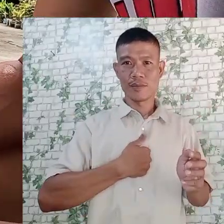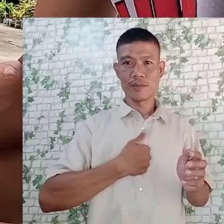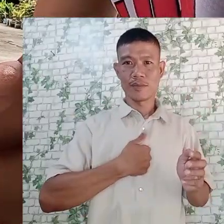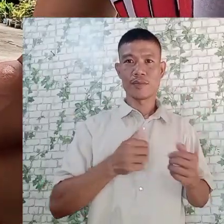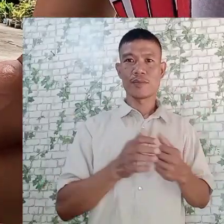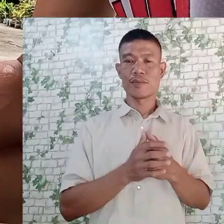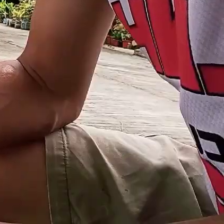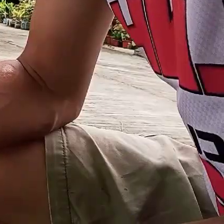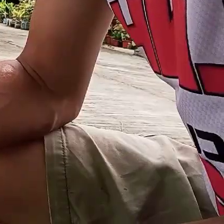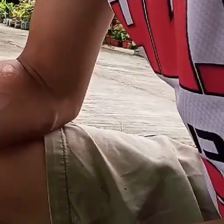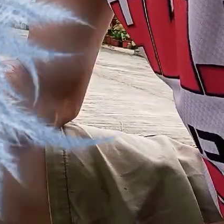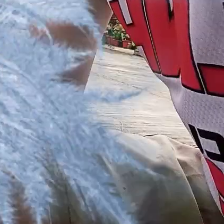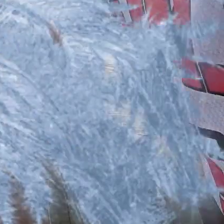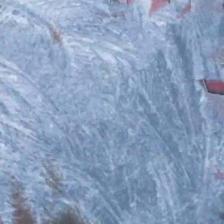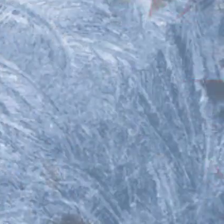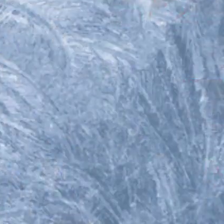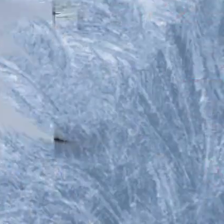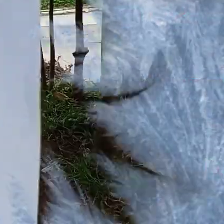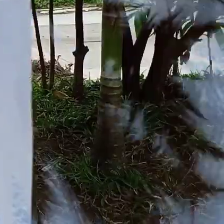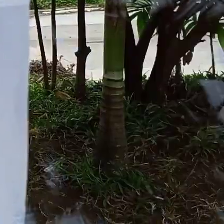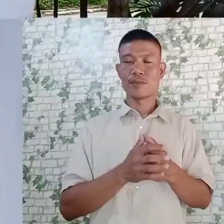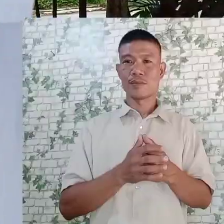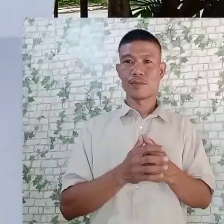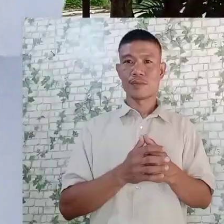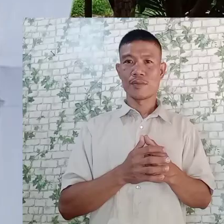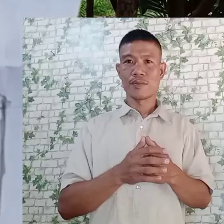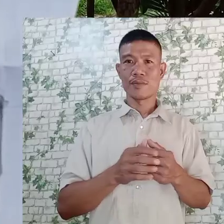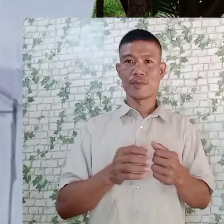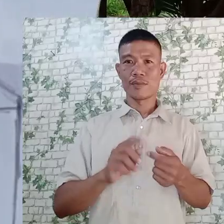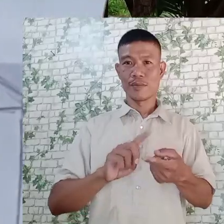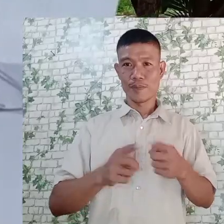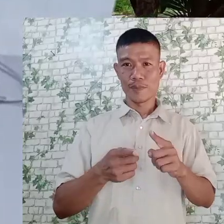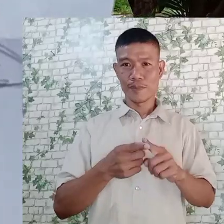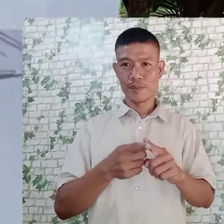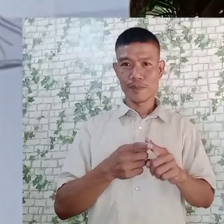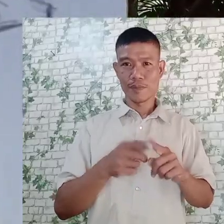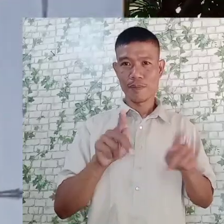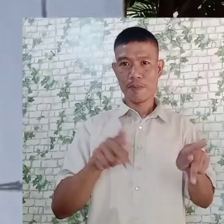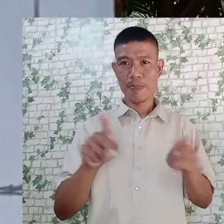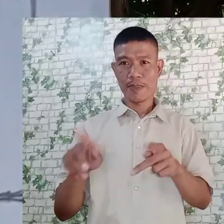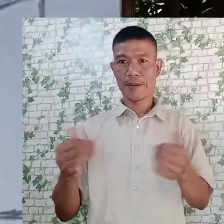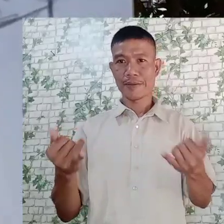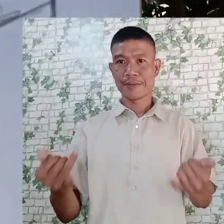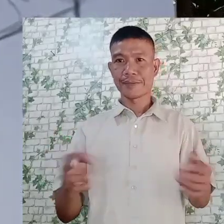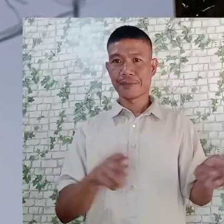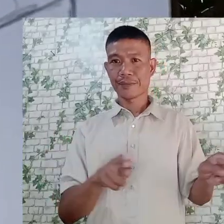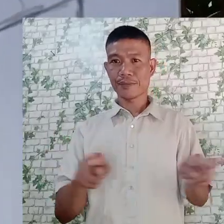challenge myself. Okay, guys, so as you can see, my plan is now ready.